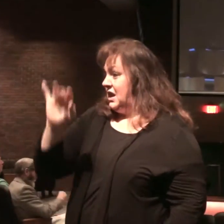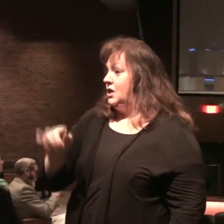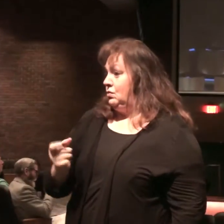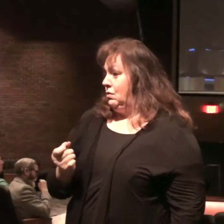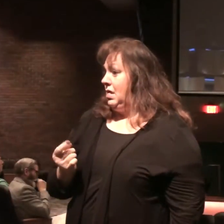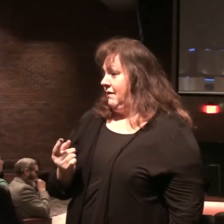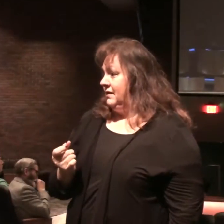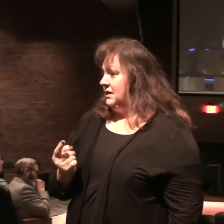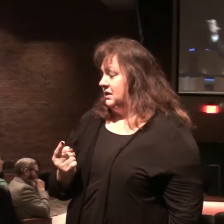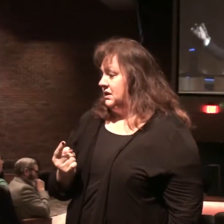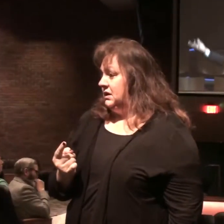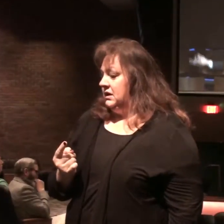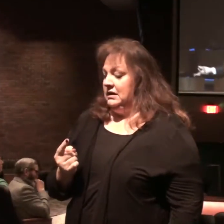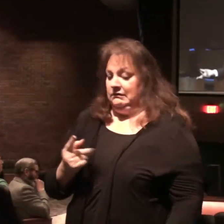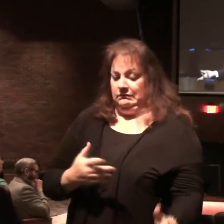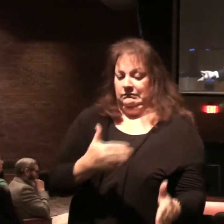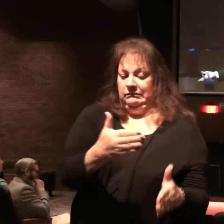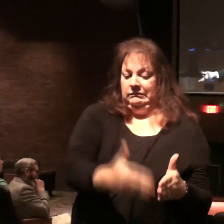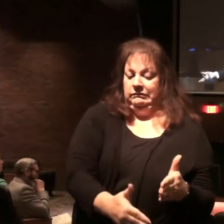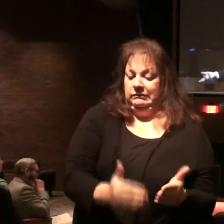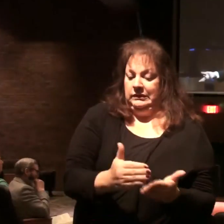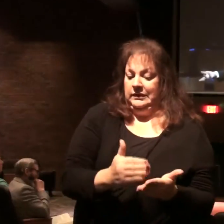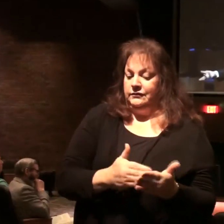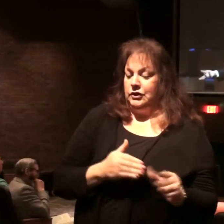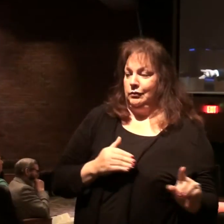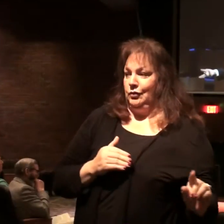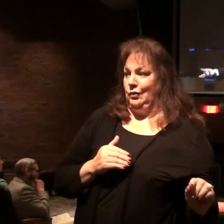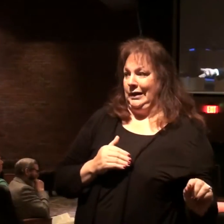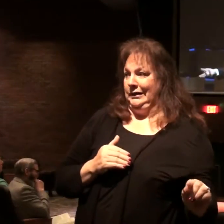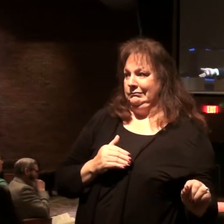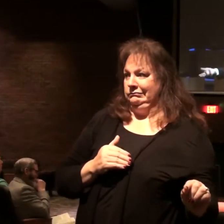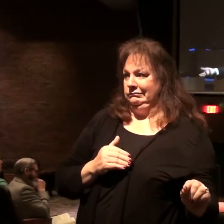are found at the end of chapter 20.